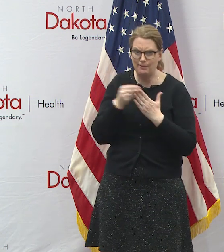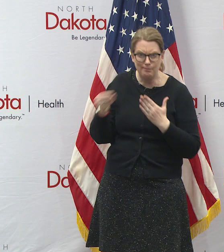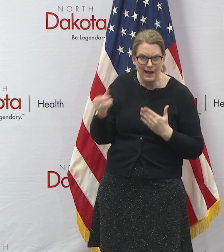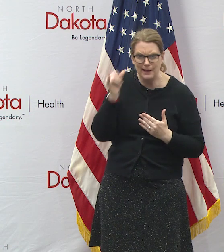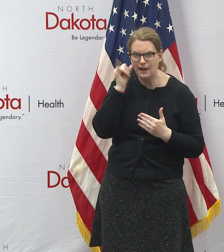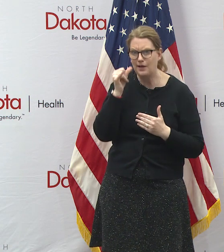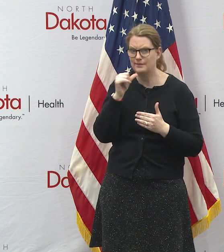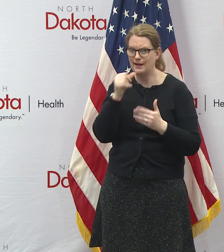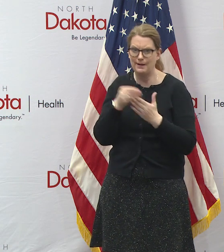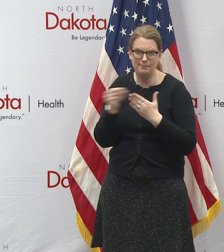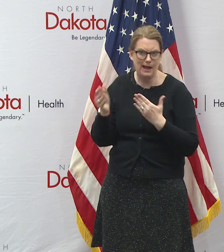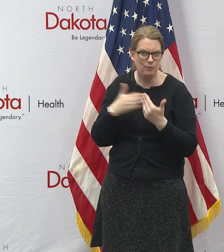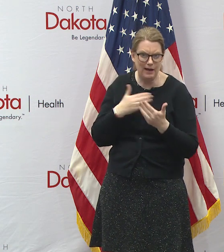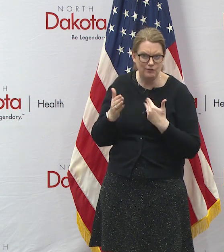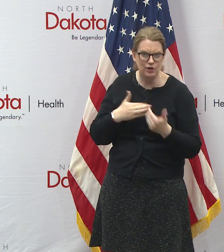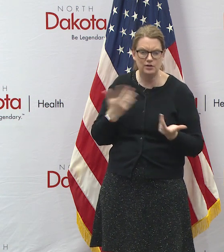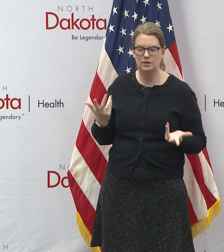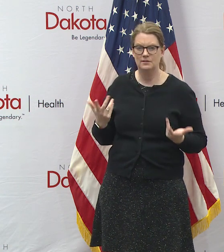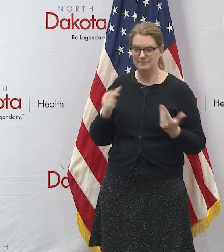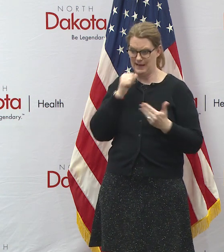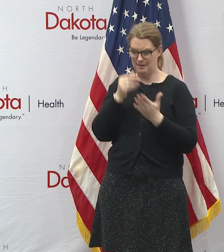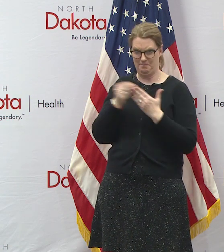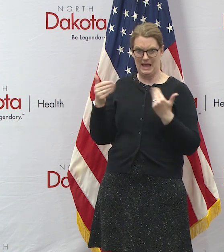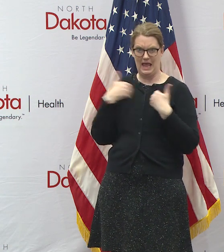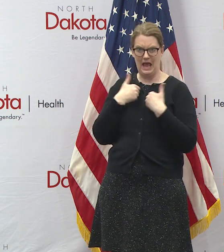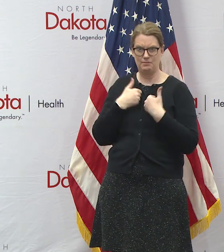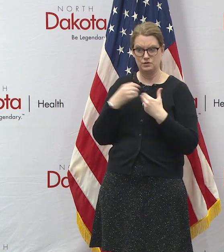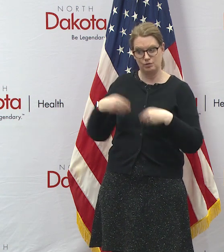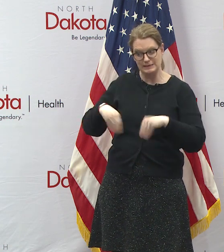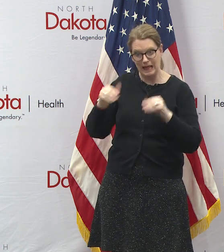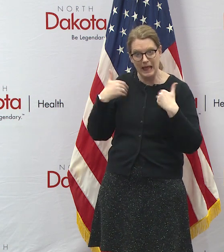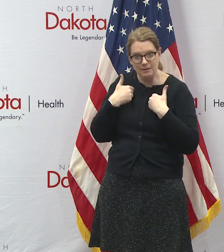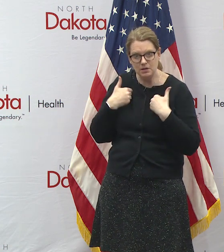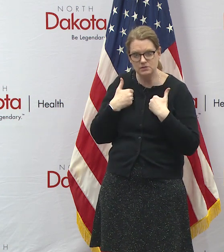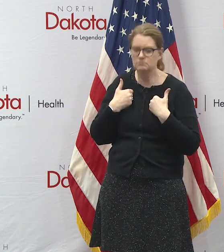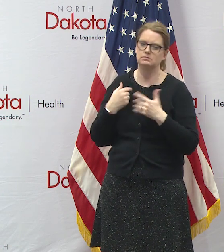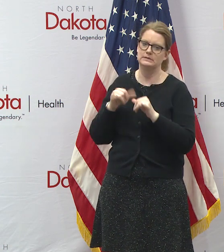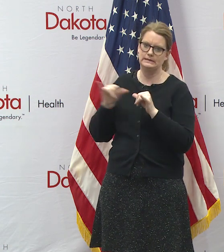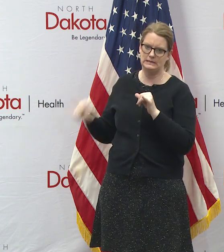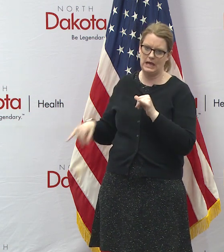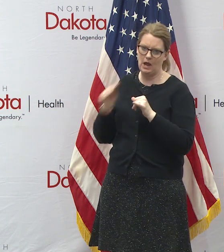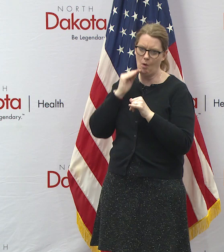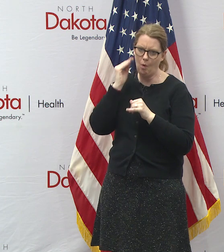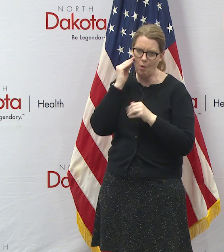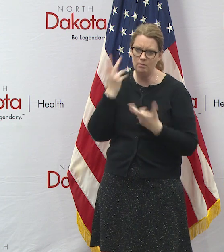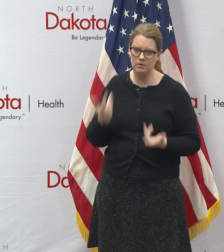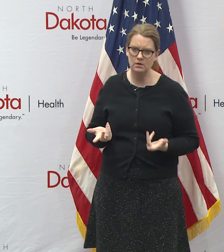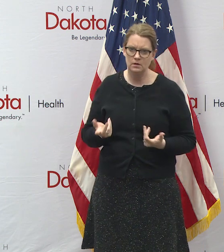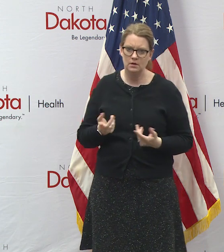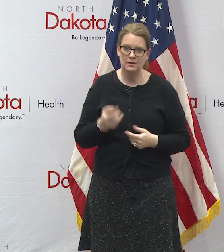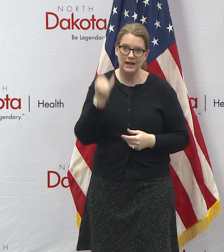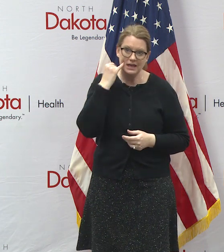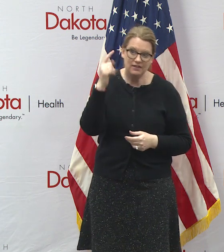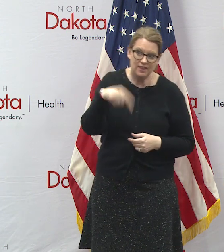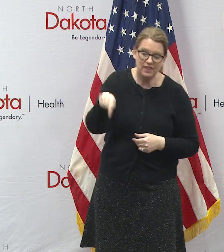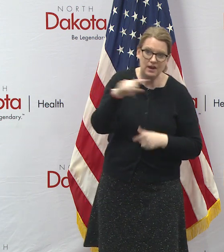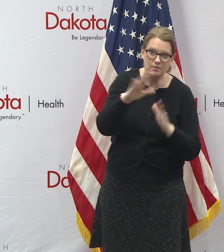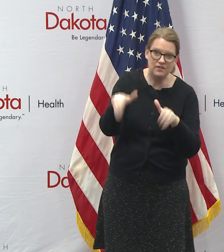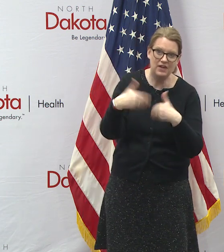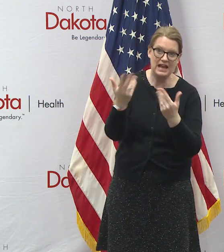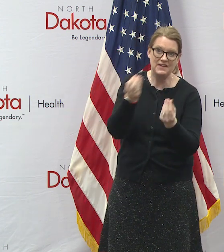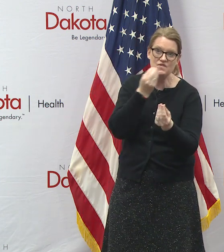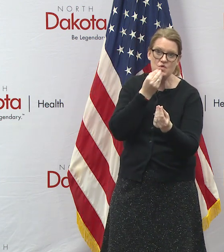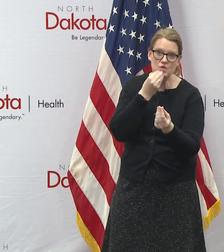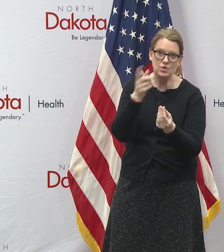you to stay away and and again if the sale barns are providing uh food at those gatherings we'd ask that that be